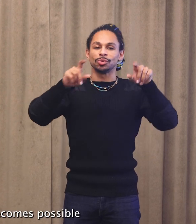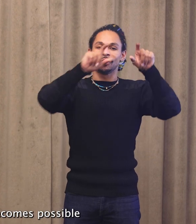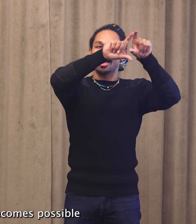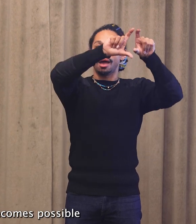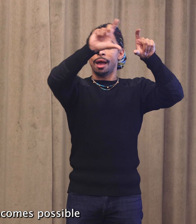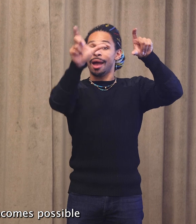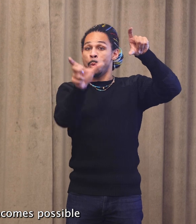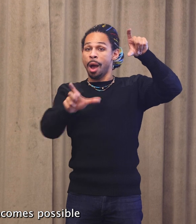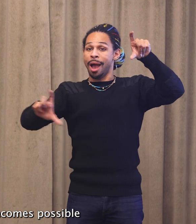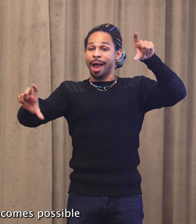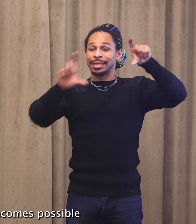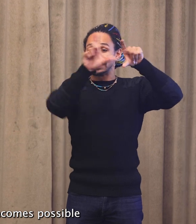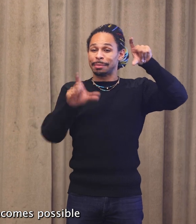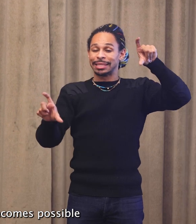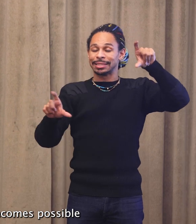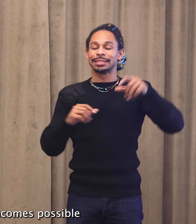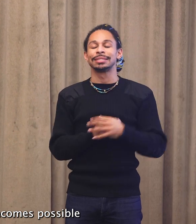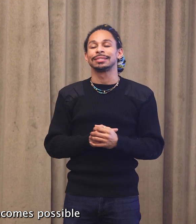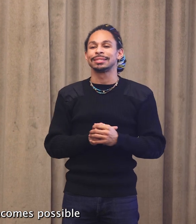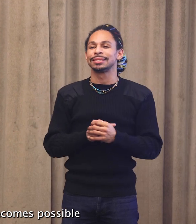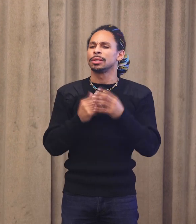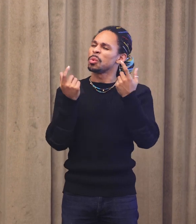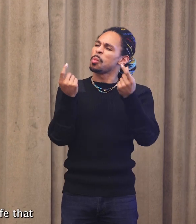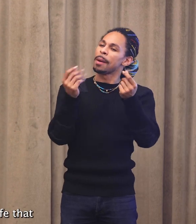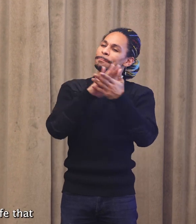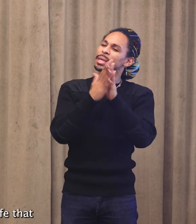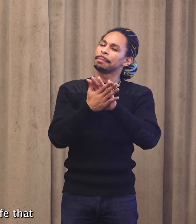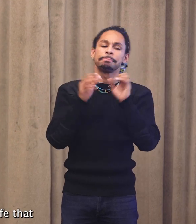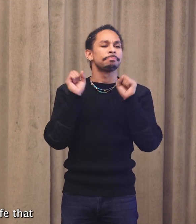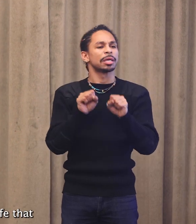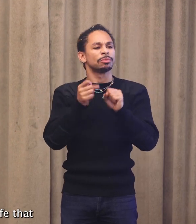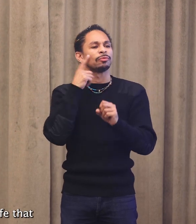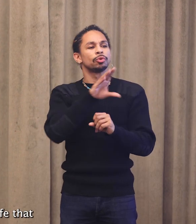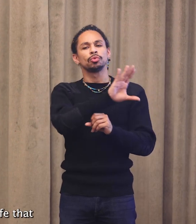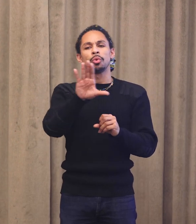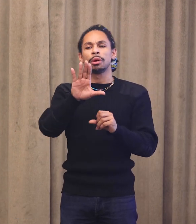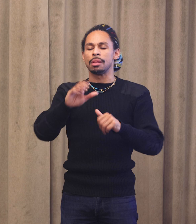What became or becomes possible for your life there?